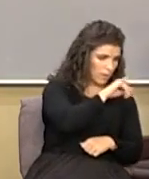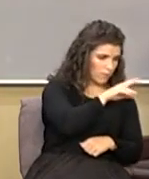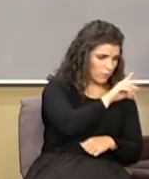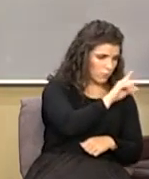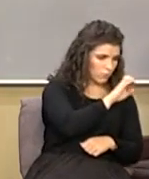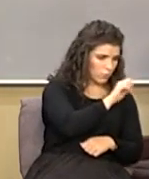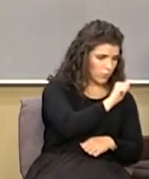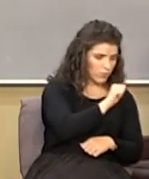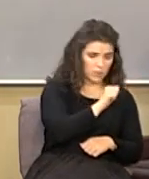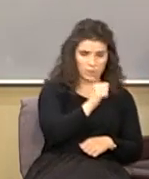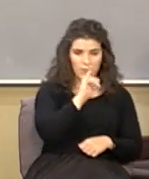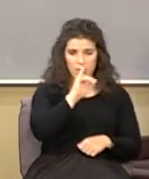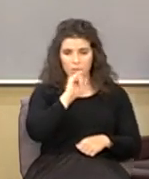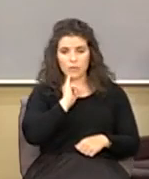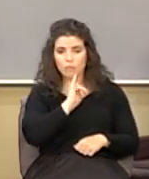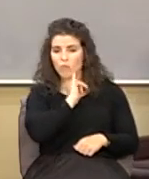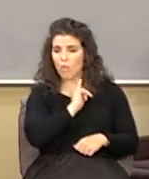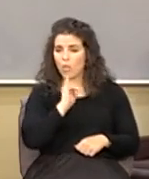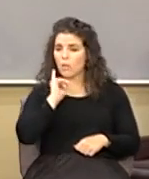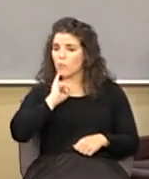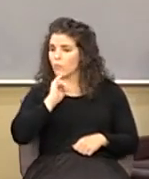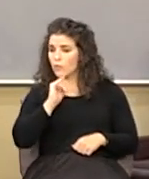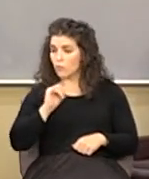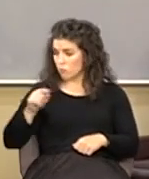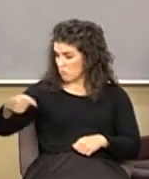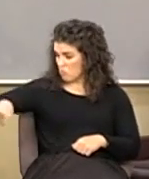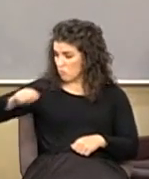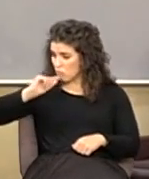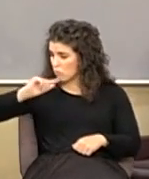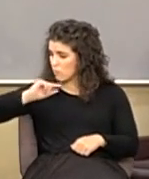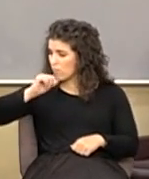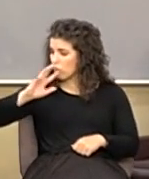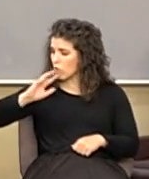here I'm not talking to you Gentiles they say he's a racist